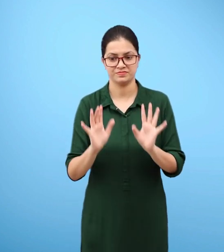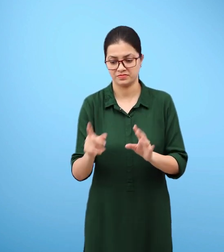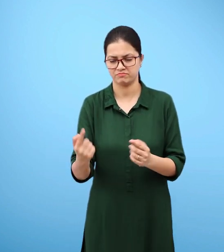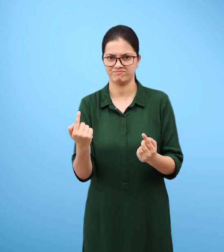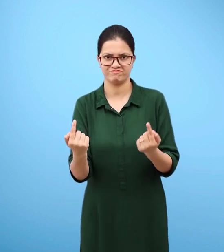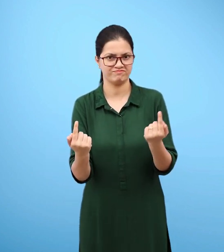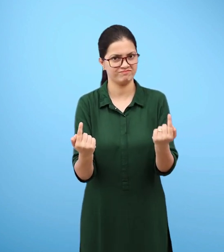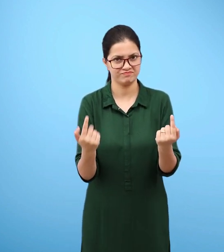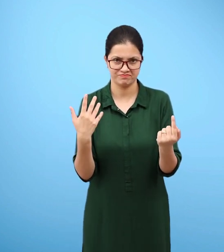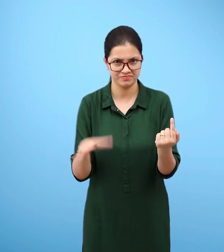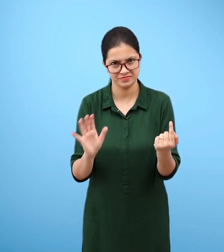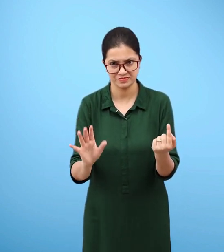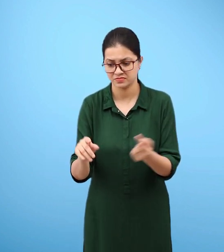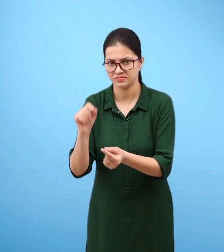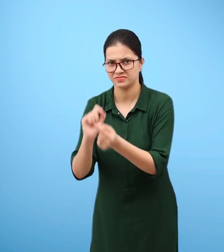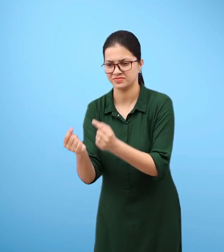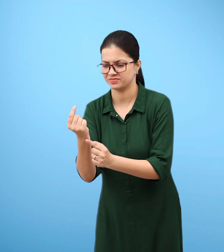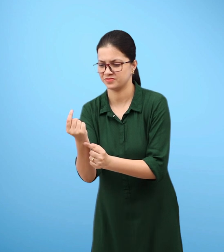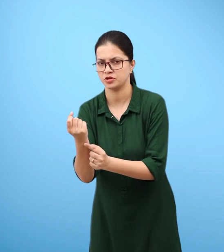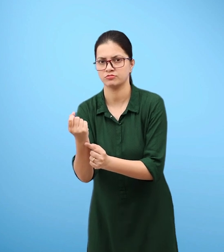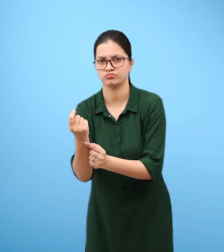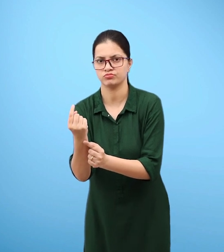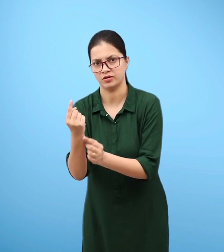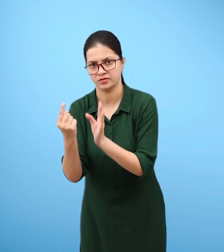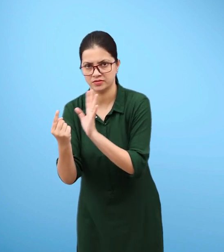Activity 3 Light both the candles